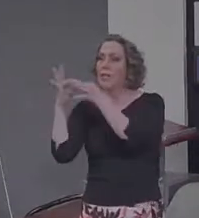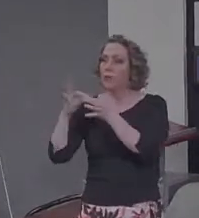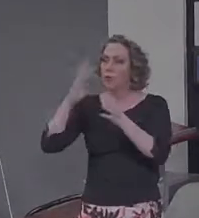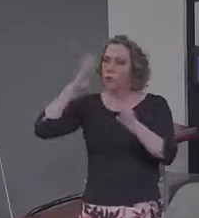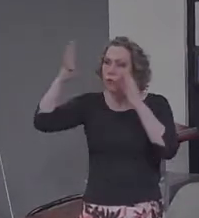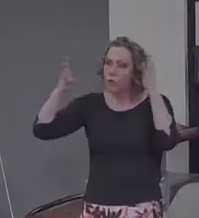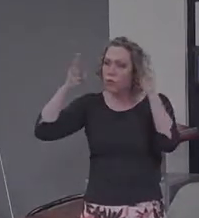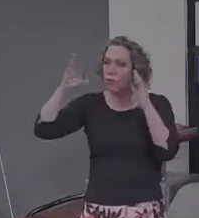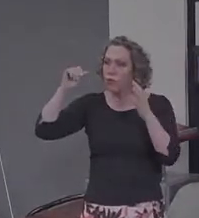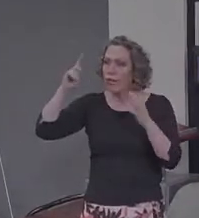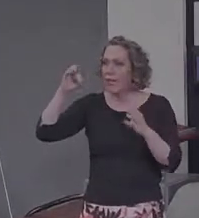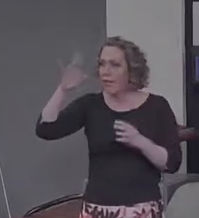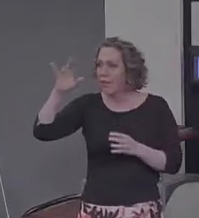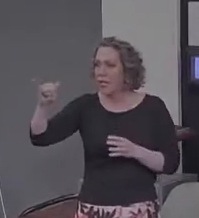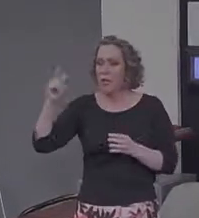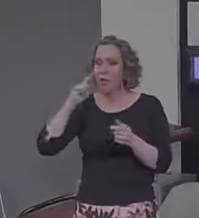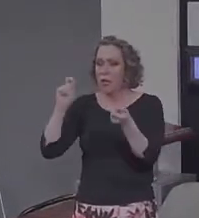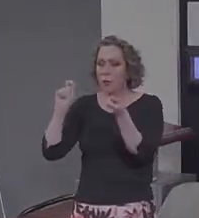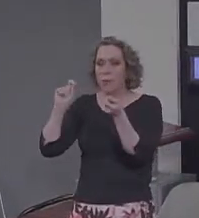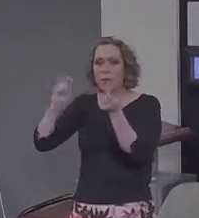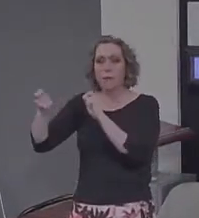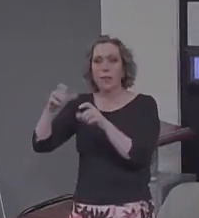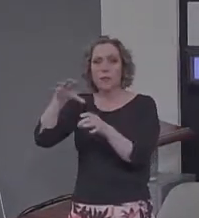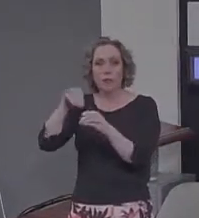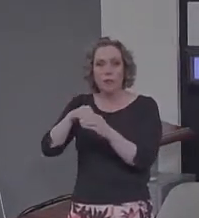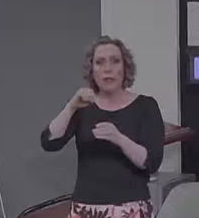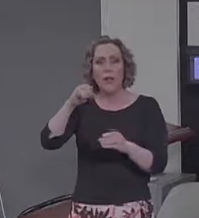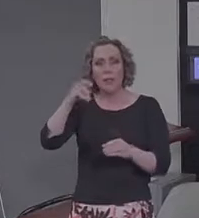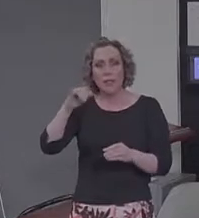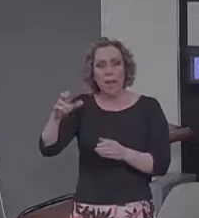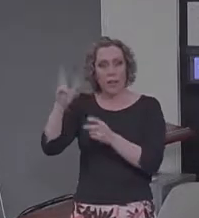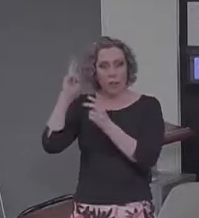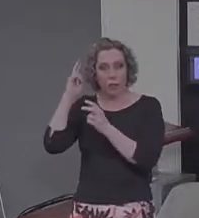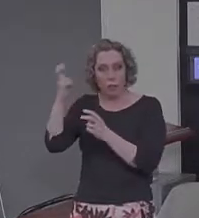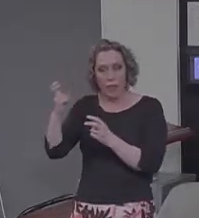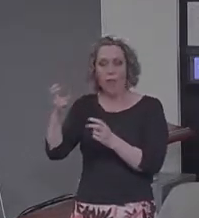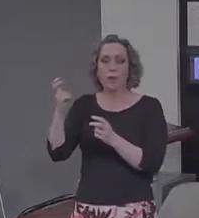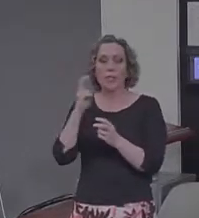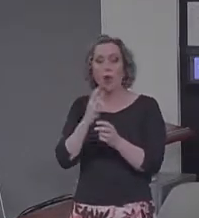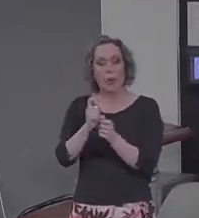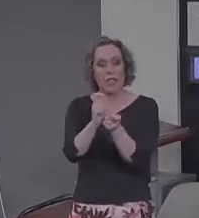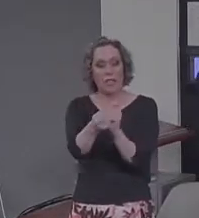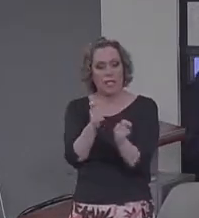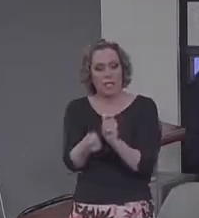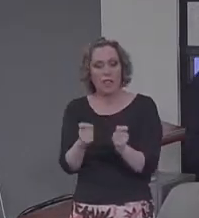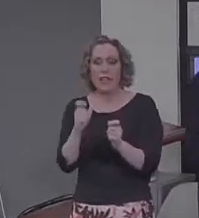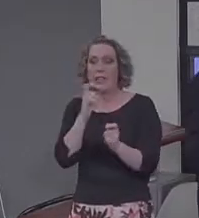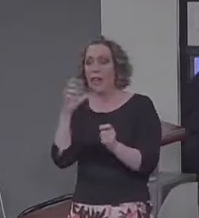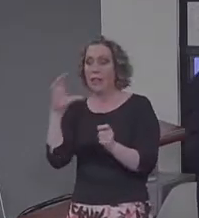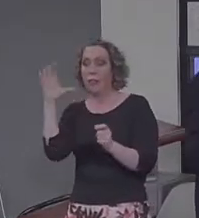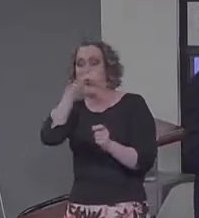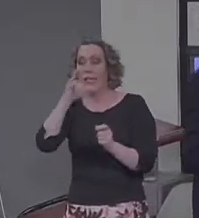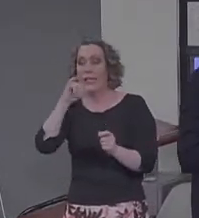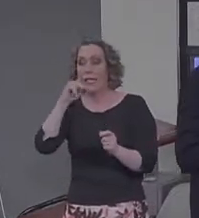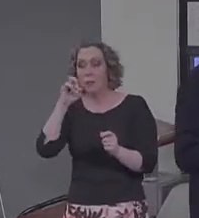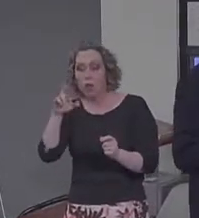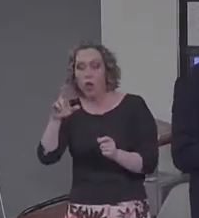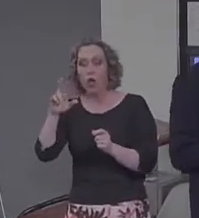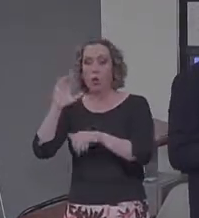trying to manipulate the involvement of episodic retrieval rather than just infer it on the basis of the evidence that I've talked about today.